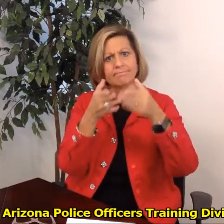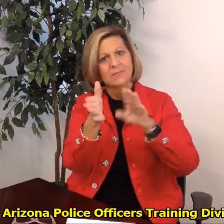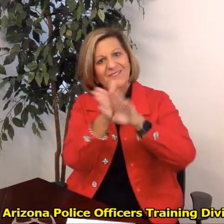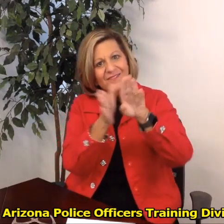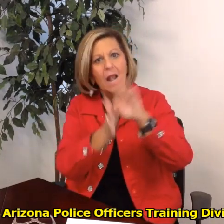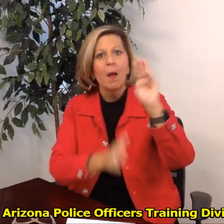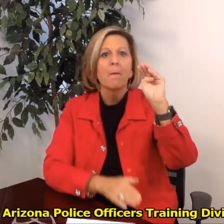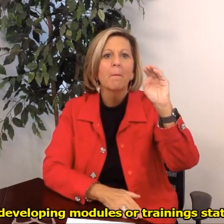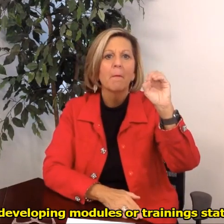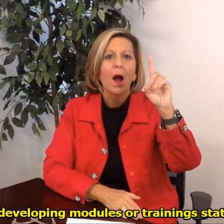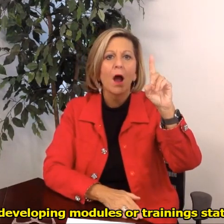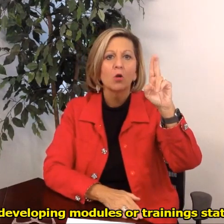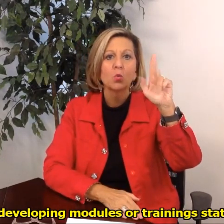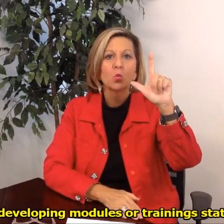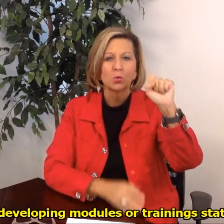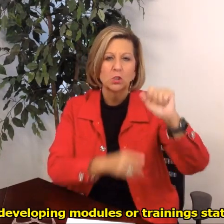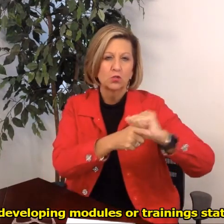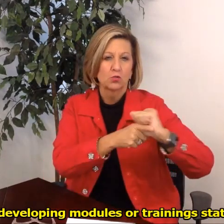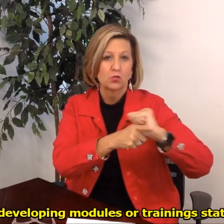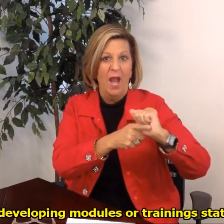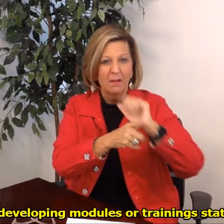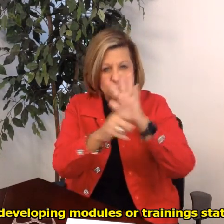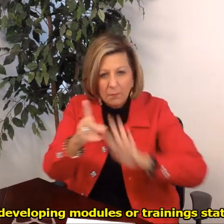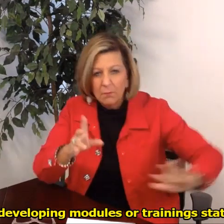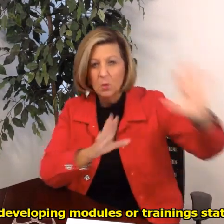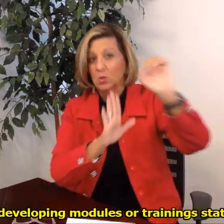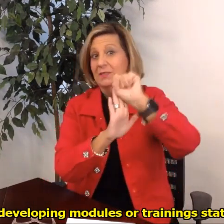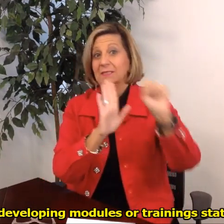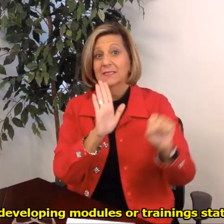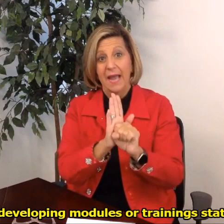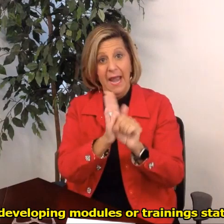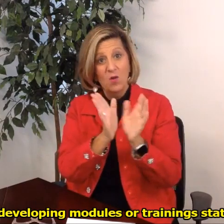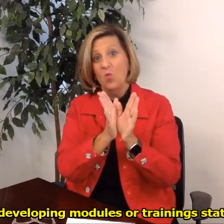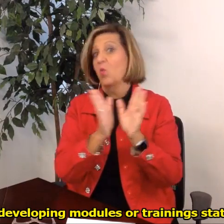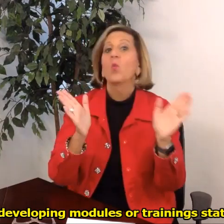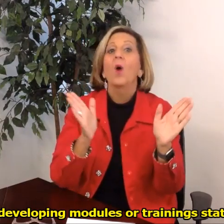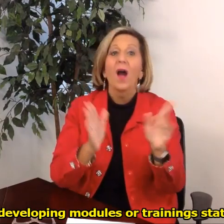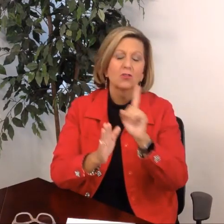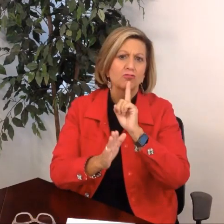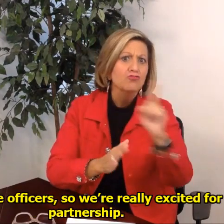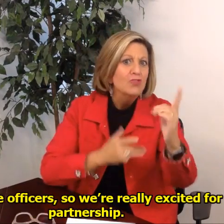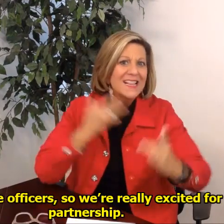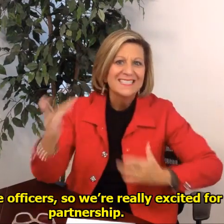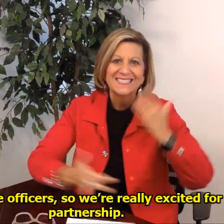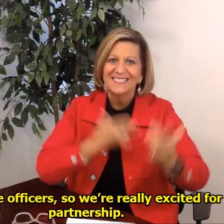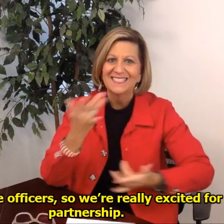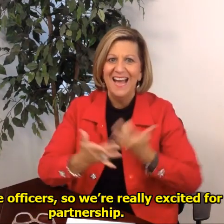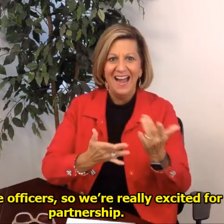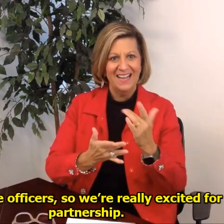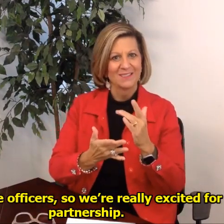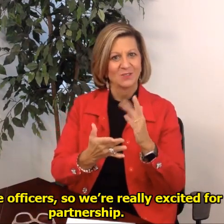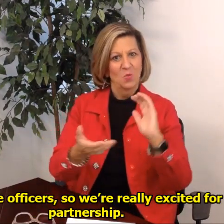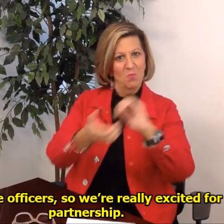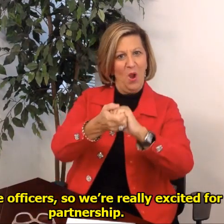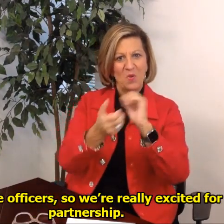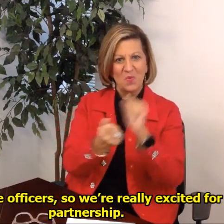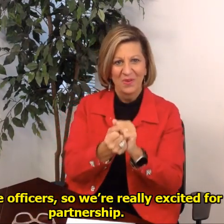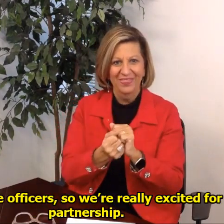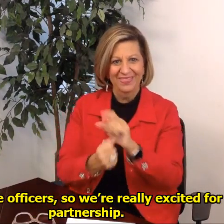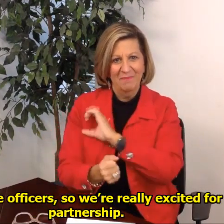division they focus on developing modules or training statewide for the police officers so we're really excited